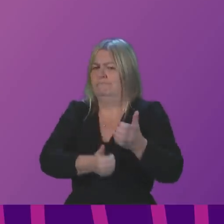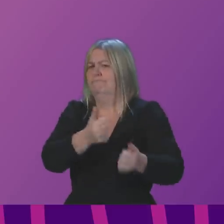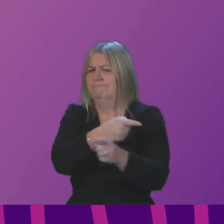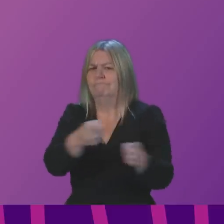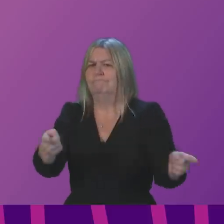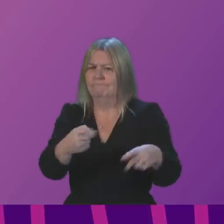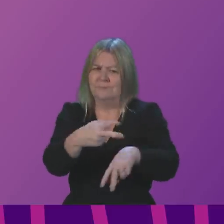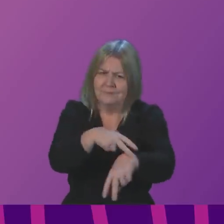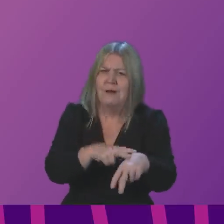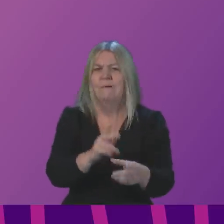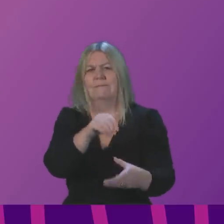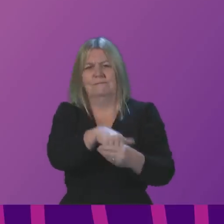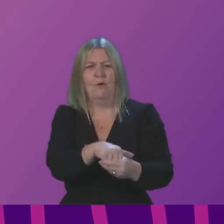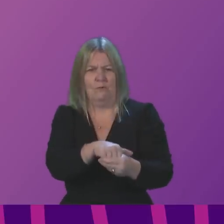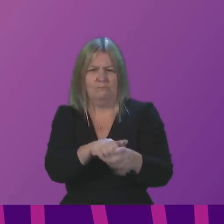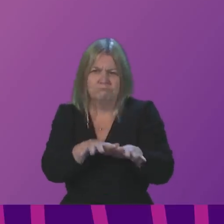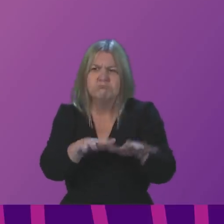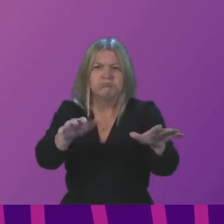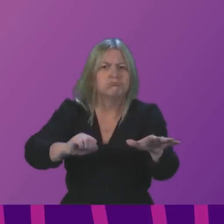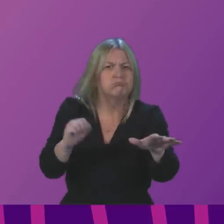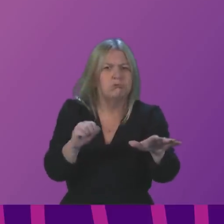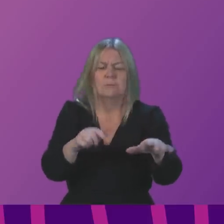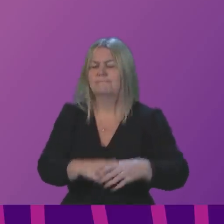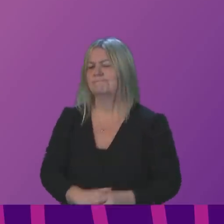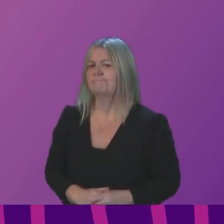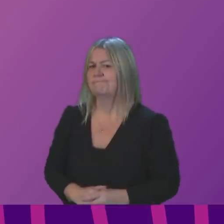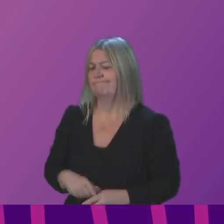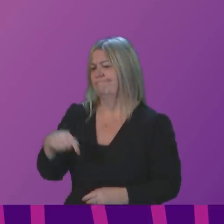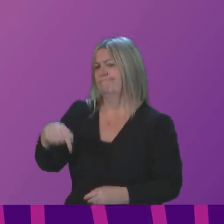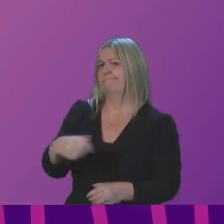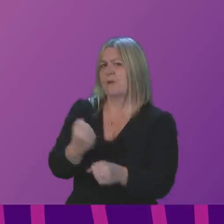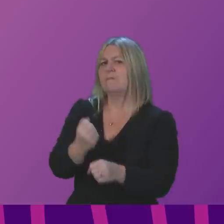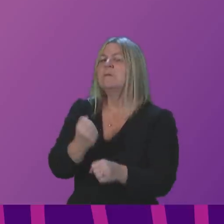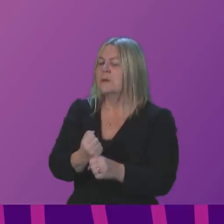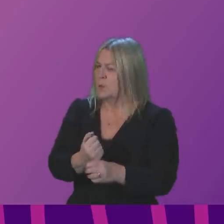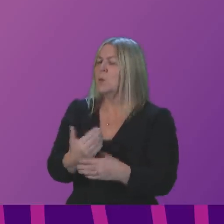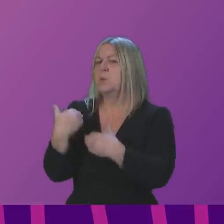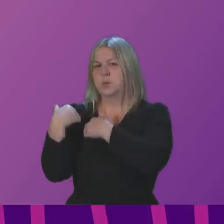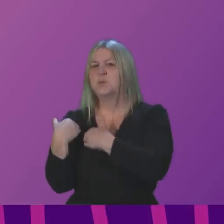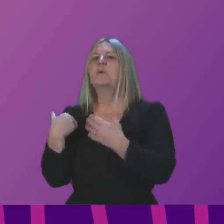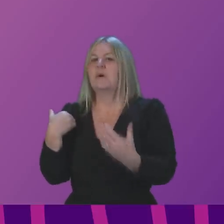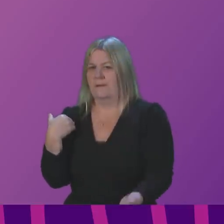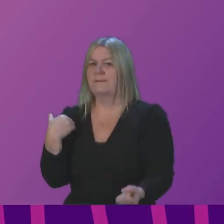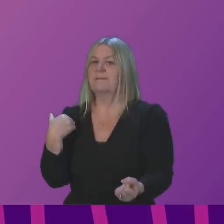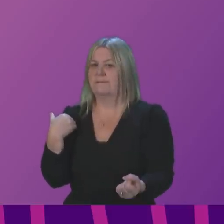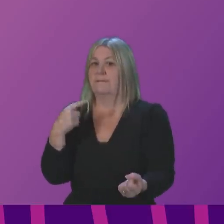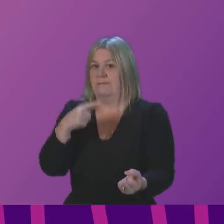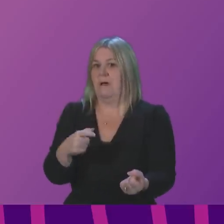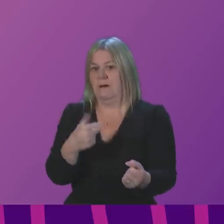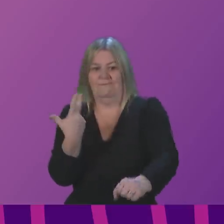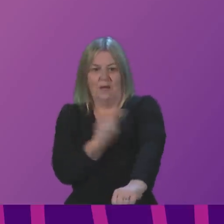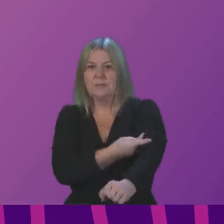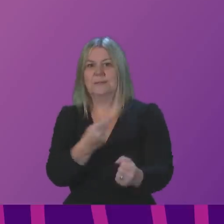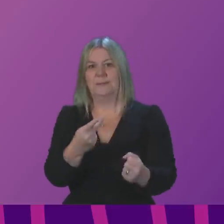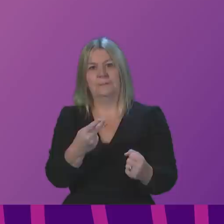every single day. The government has a heavy responsibility to make sure that the pace of the programme does not just continue